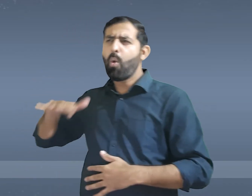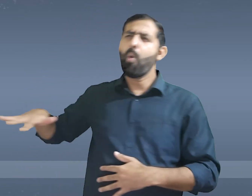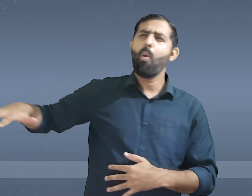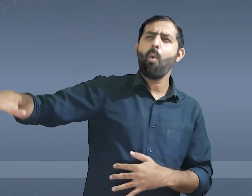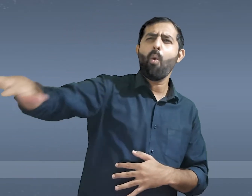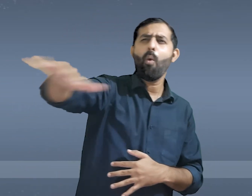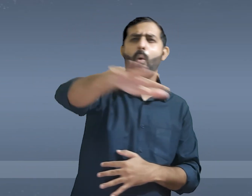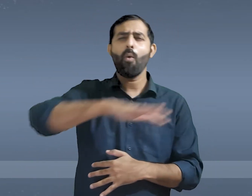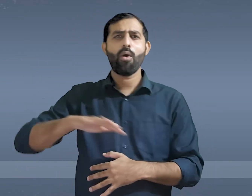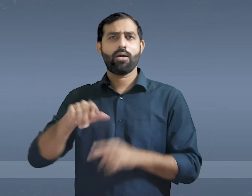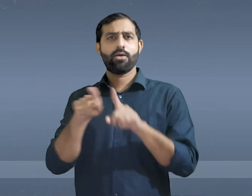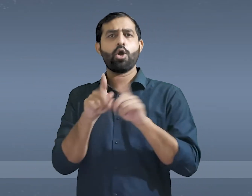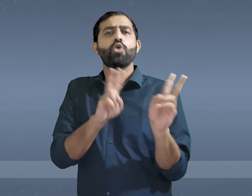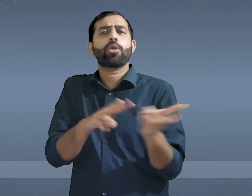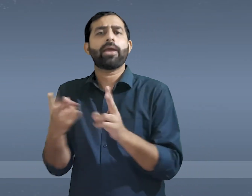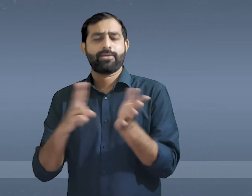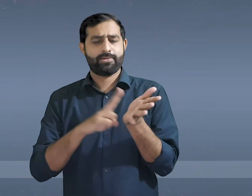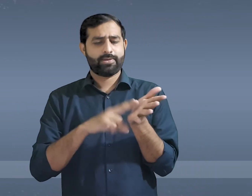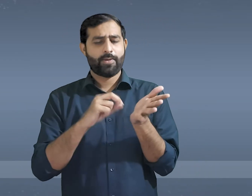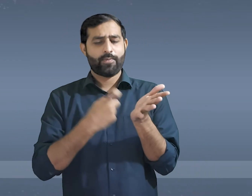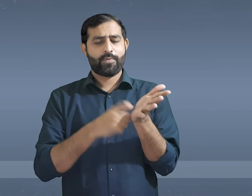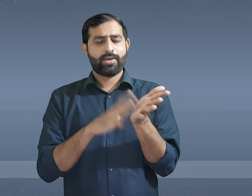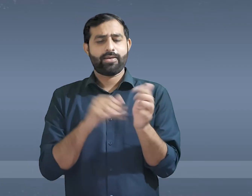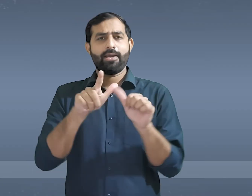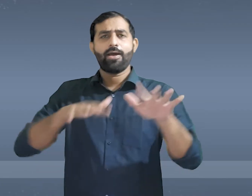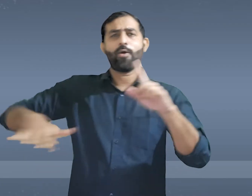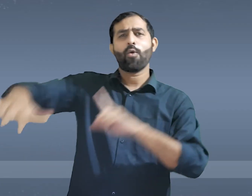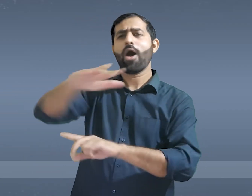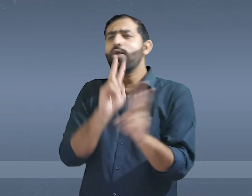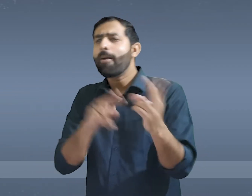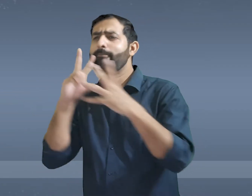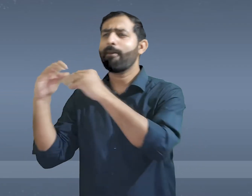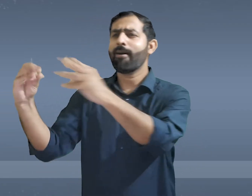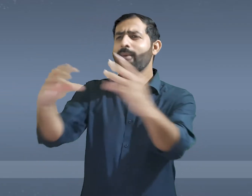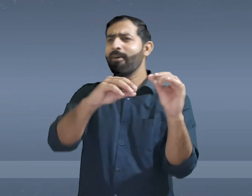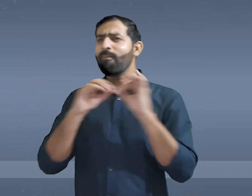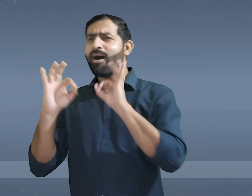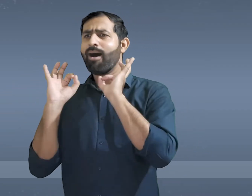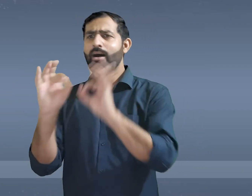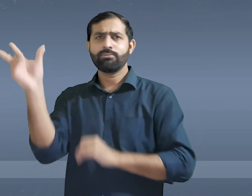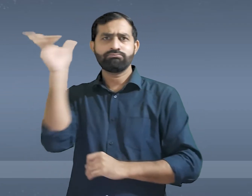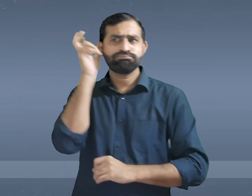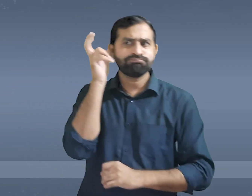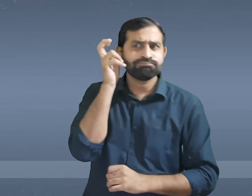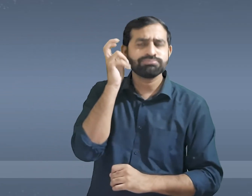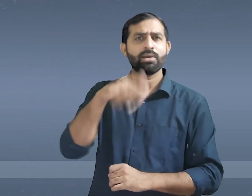challenges. At the conference the representatives from all the countries were